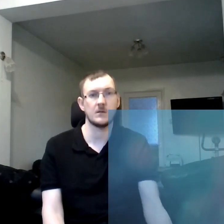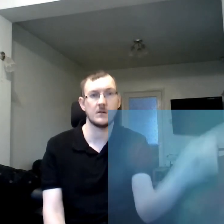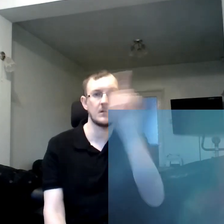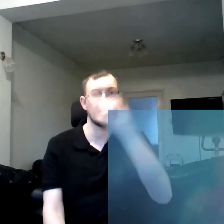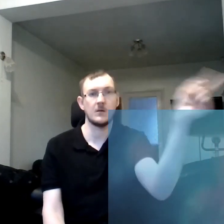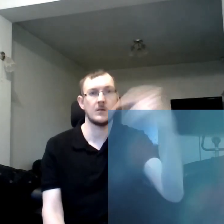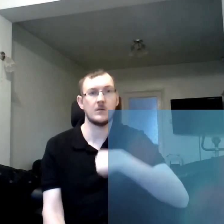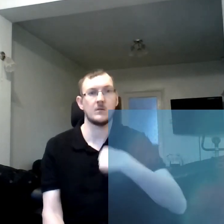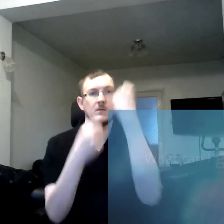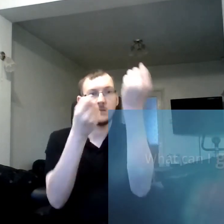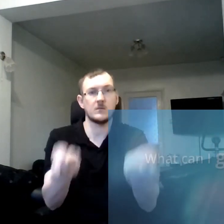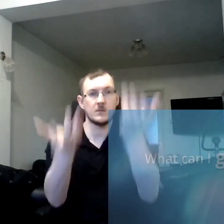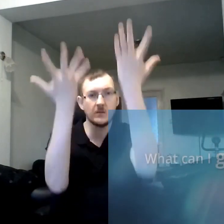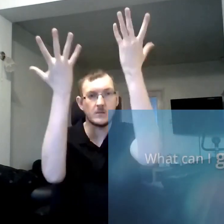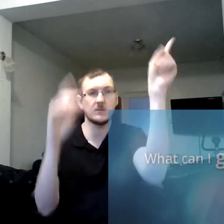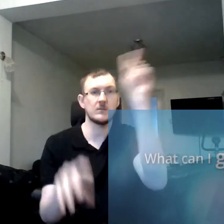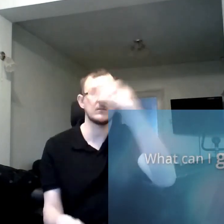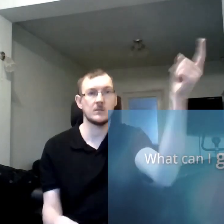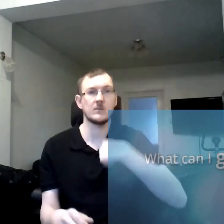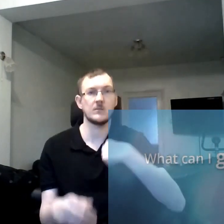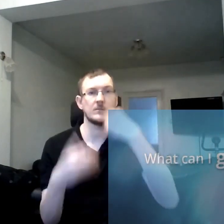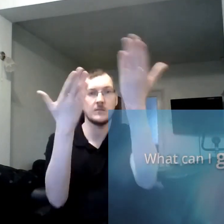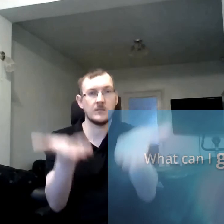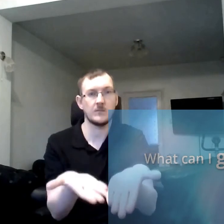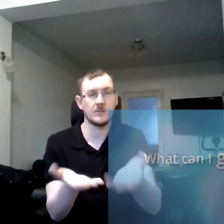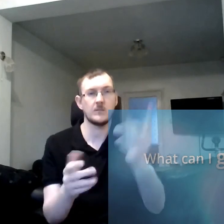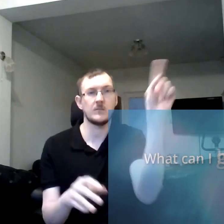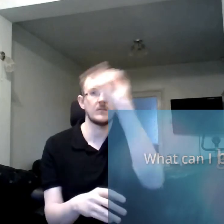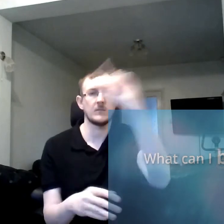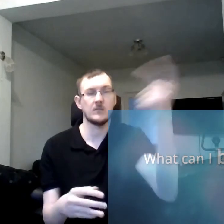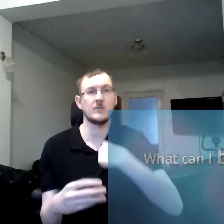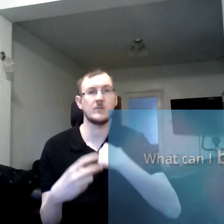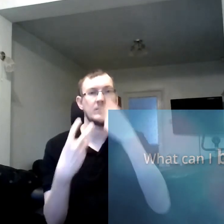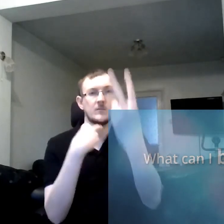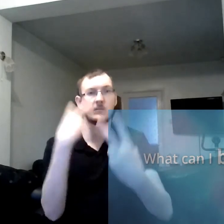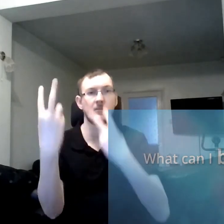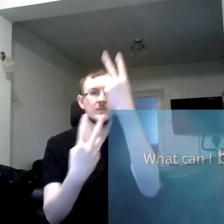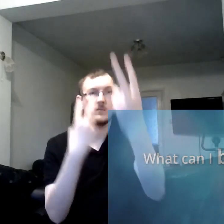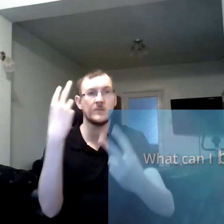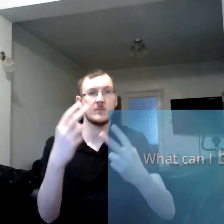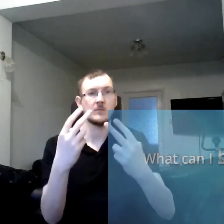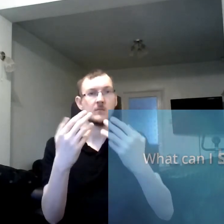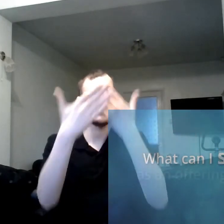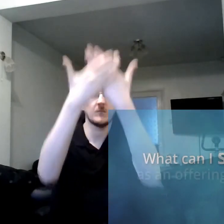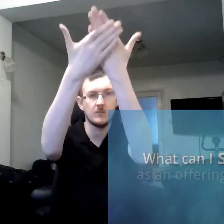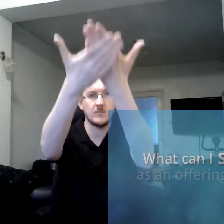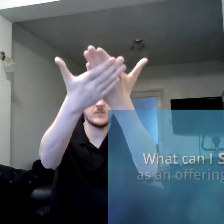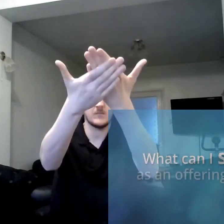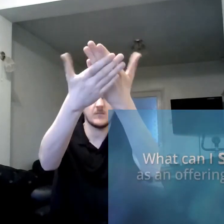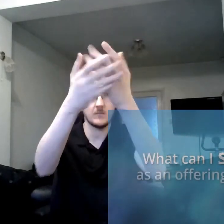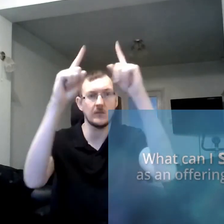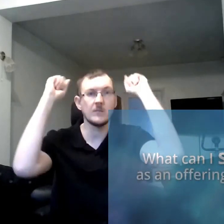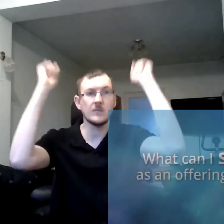what can i give what can i sing as an offering lord